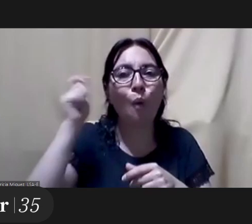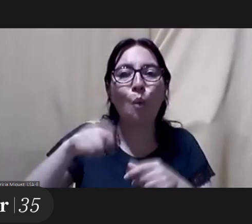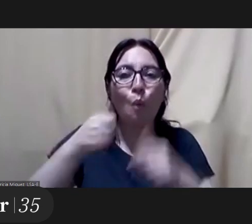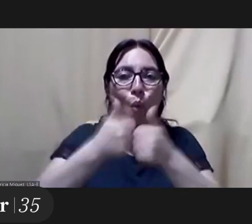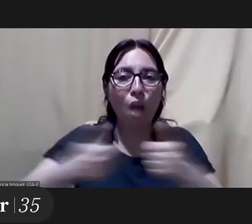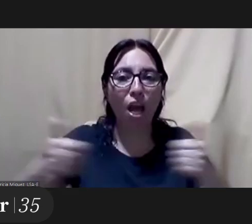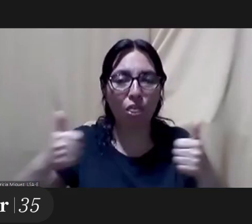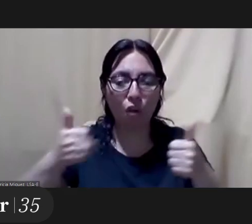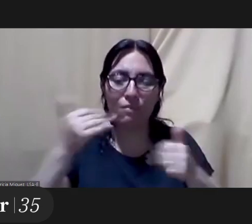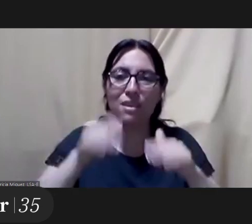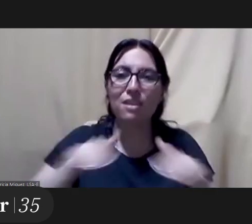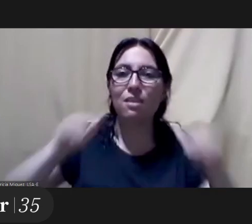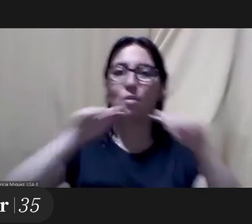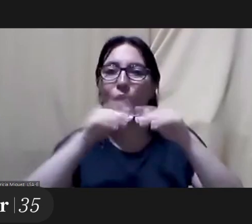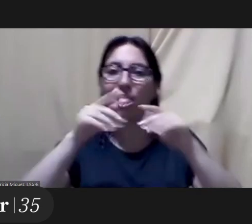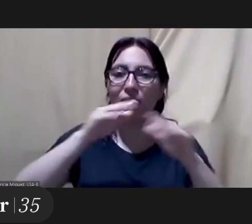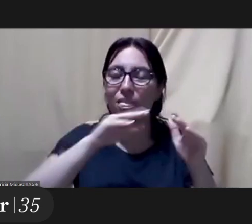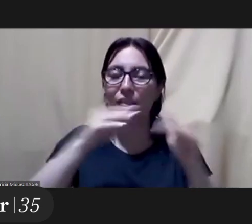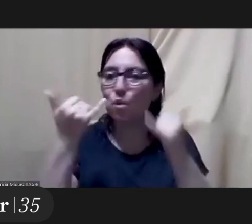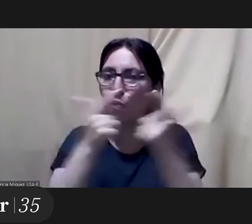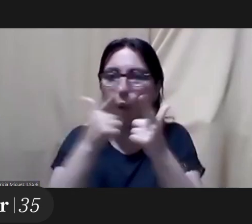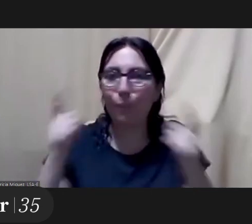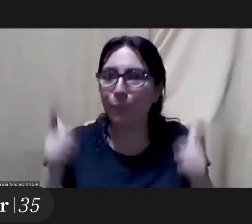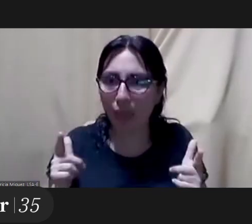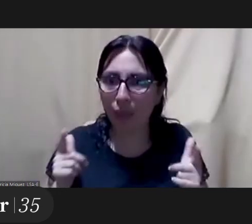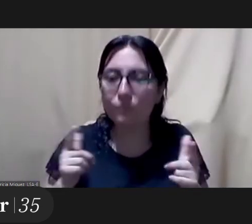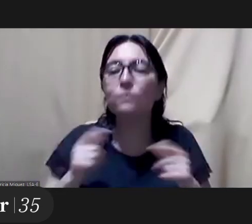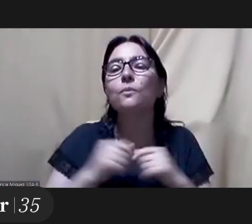this was um something that was very present